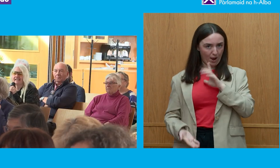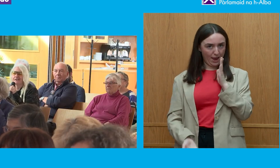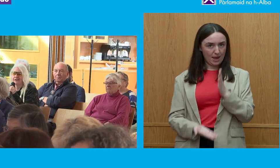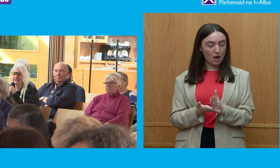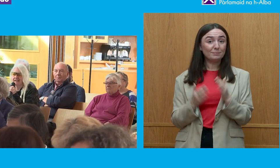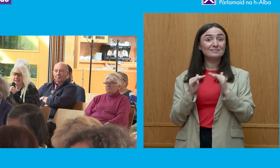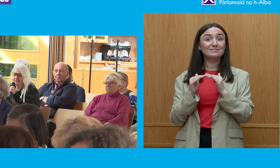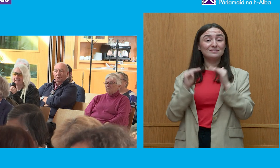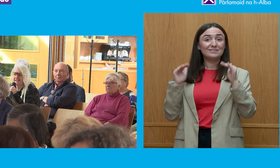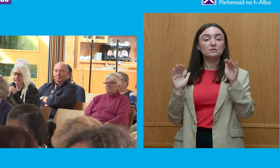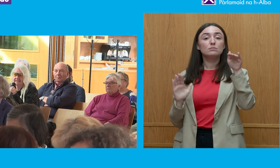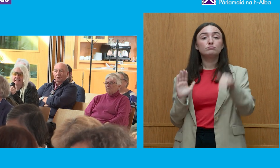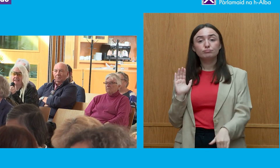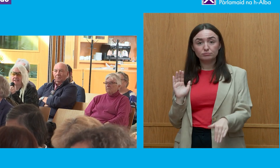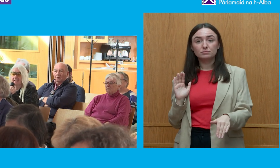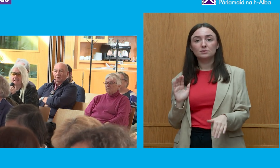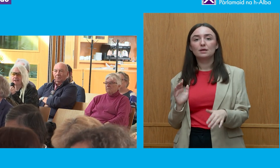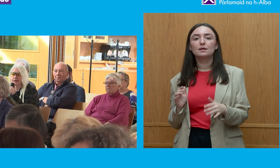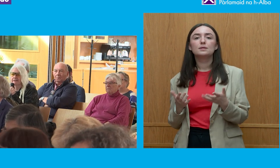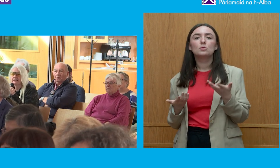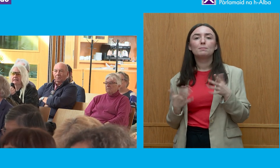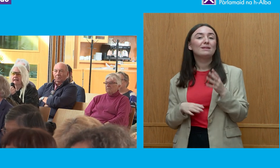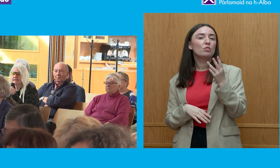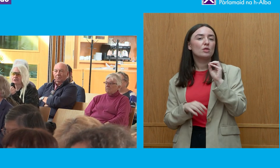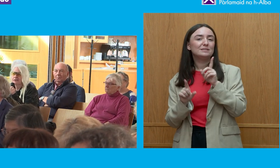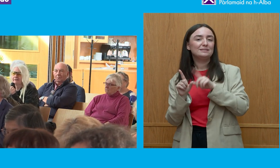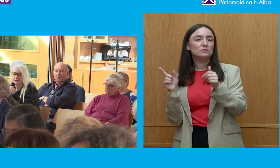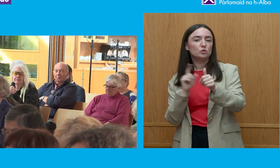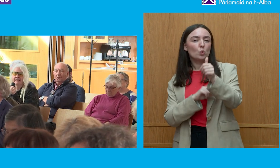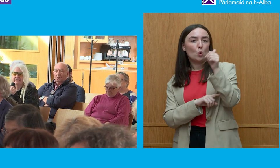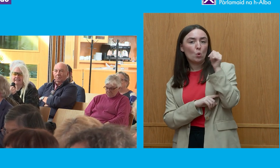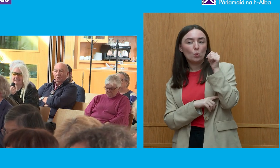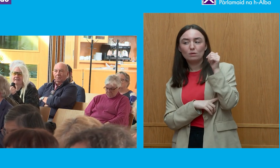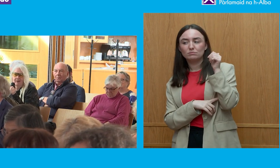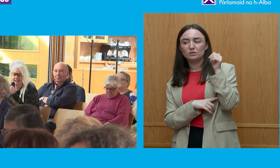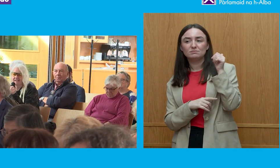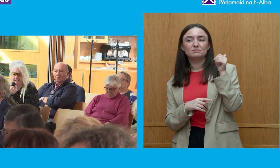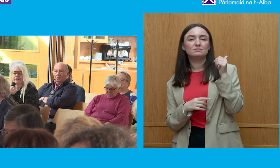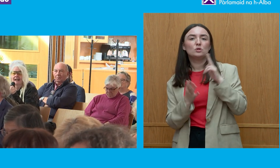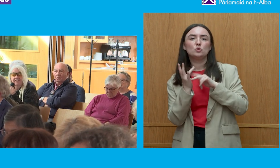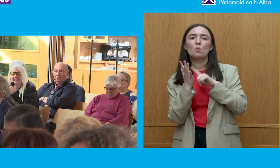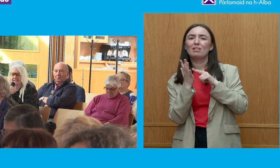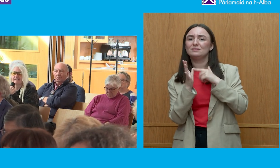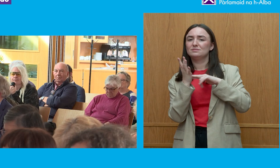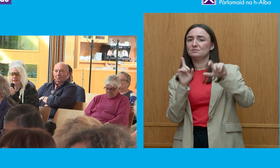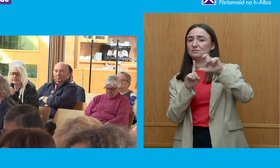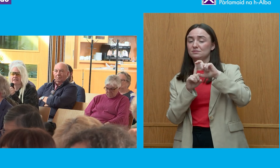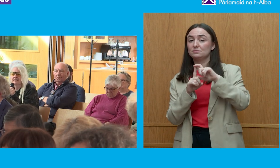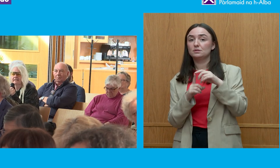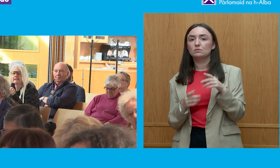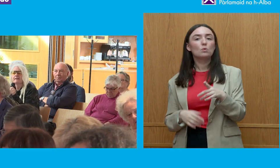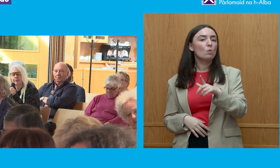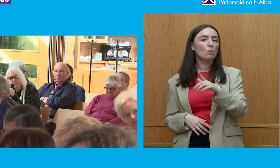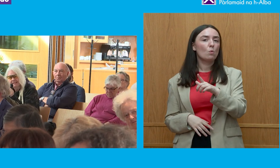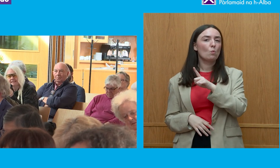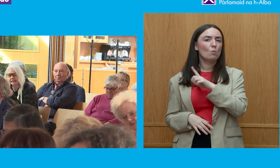is historic now it's 30 nearly 30 years ago and surely we should be asking why haven't you know have standards improved and